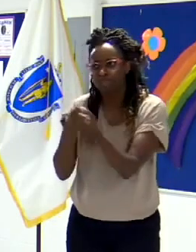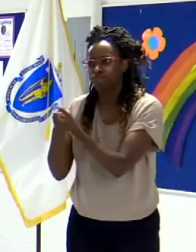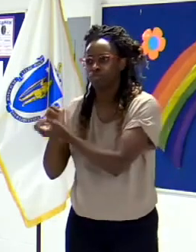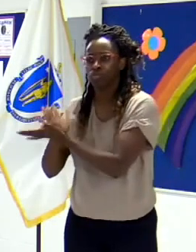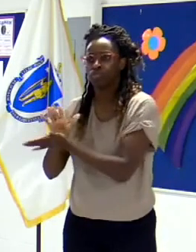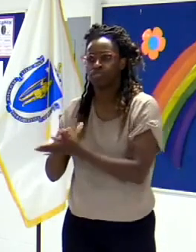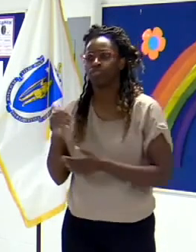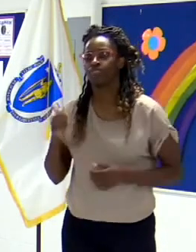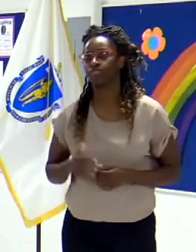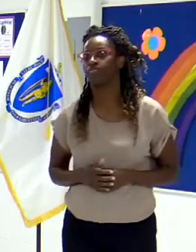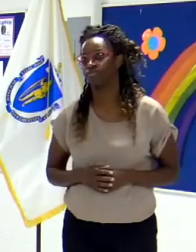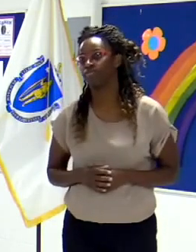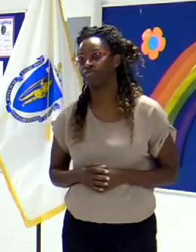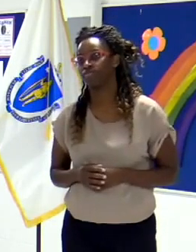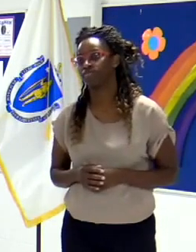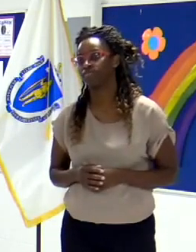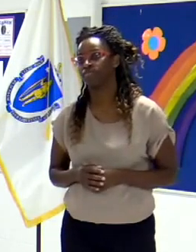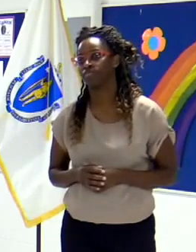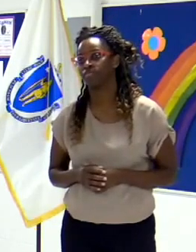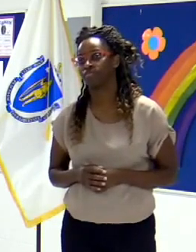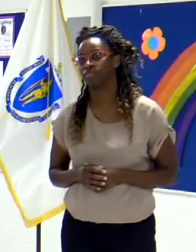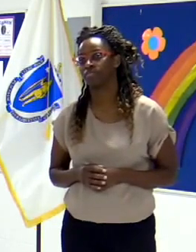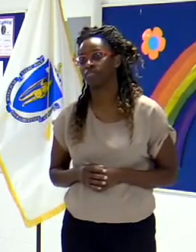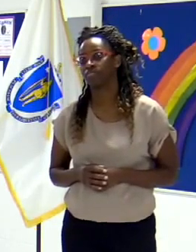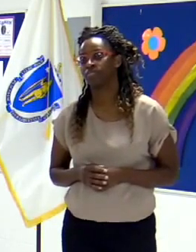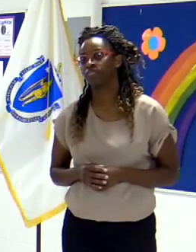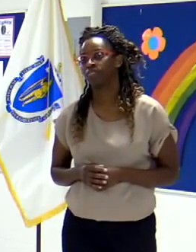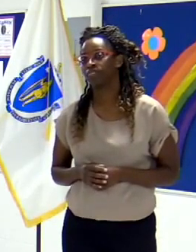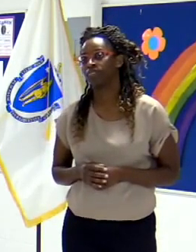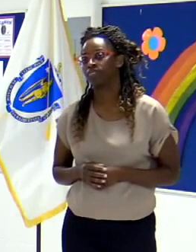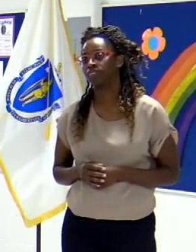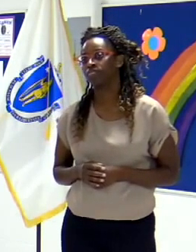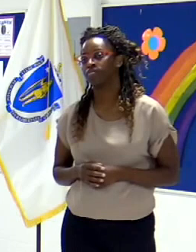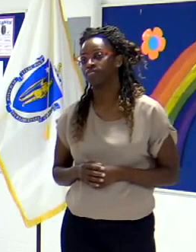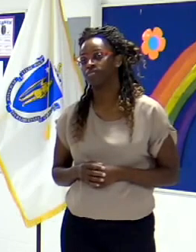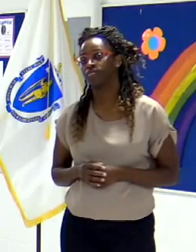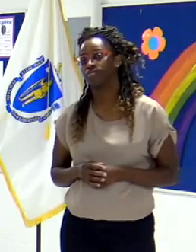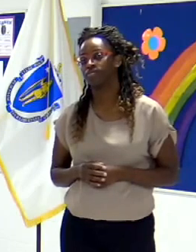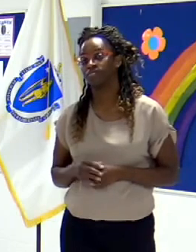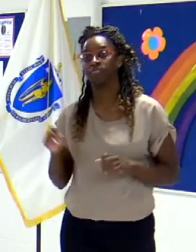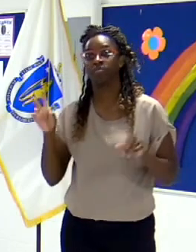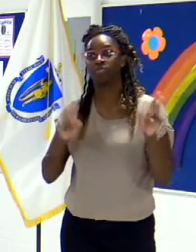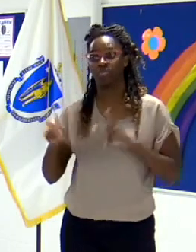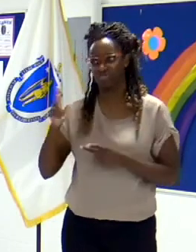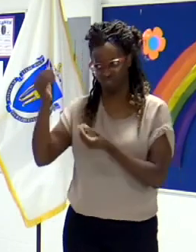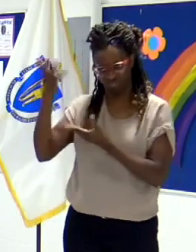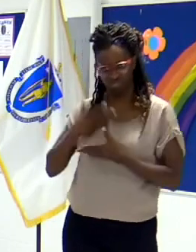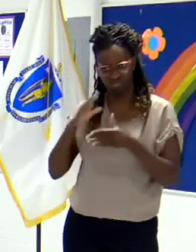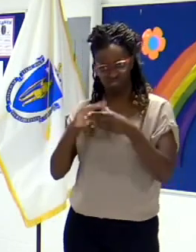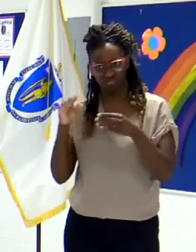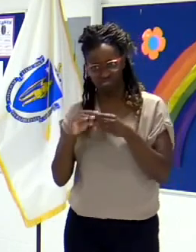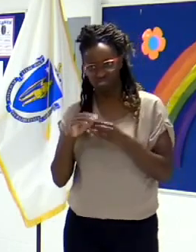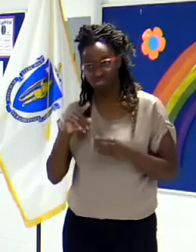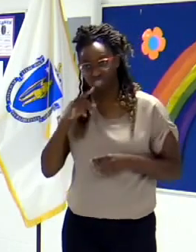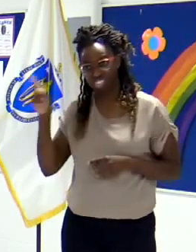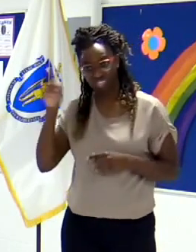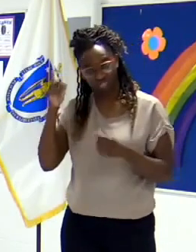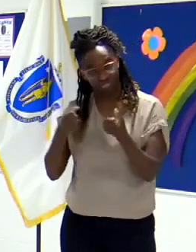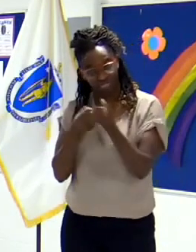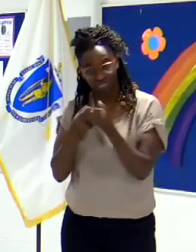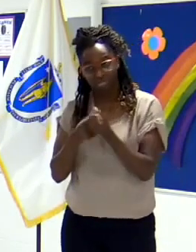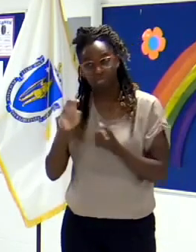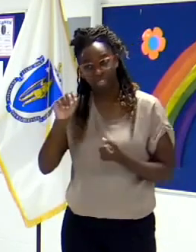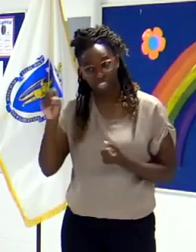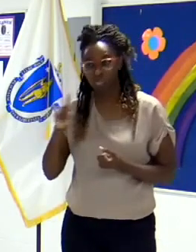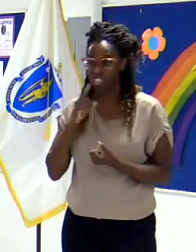you know, I've heard it multiple times coming in the building just now, people are so appreciative of your leadership over the Commonwealth during this time. So thank you and thank you for the